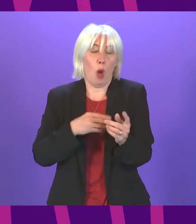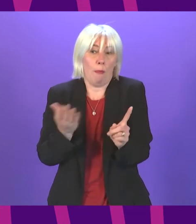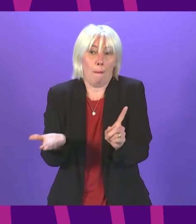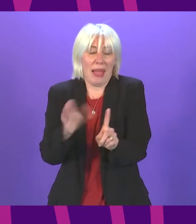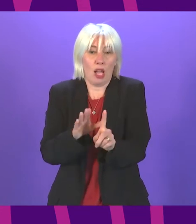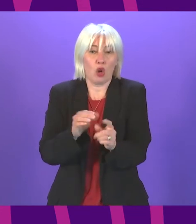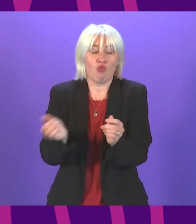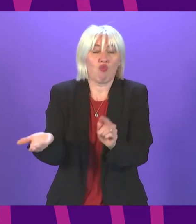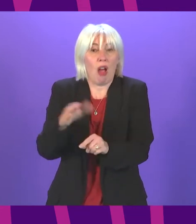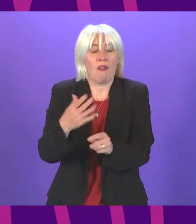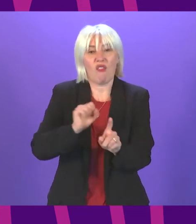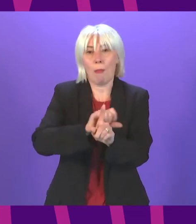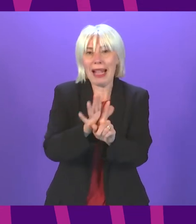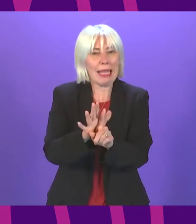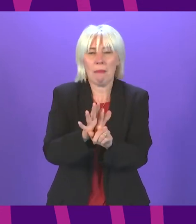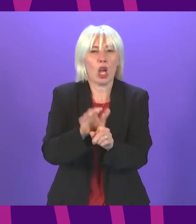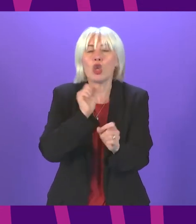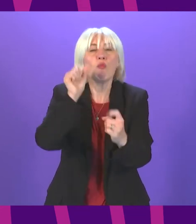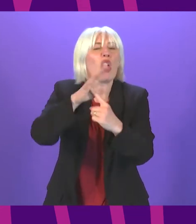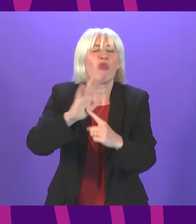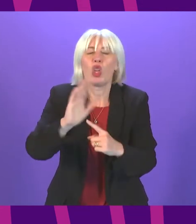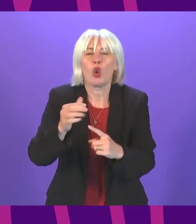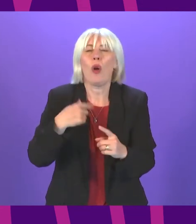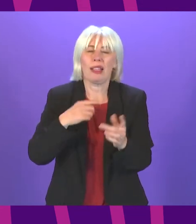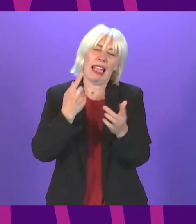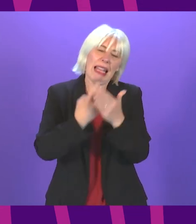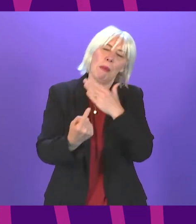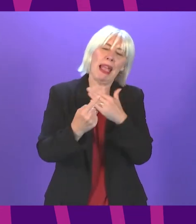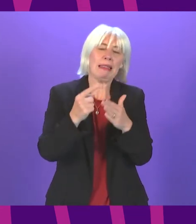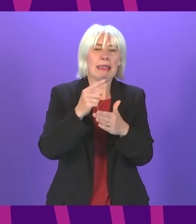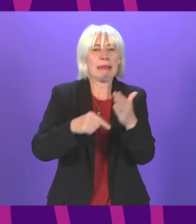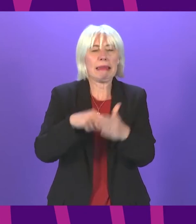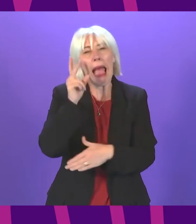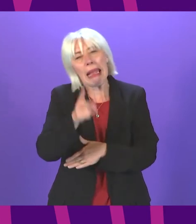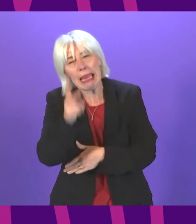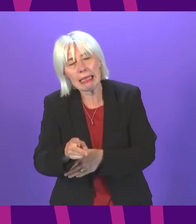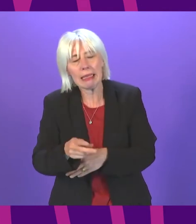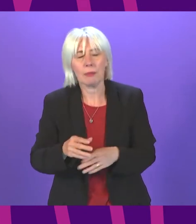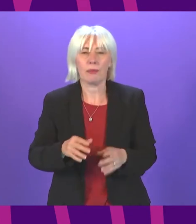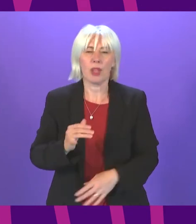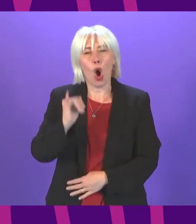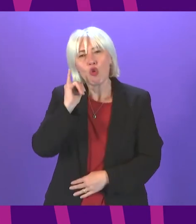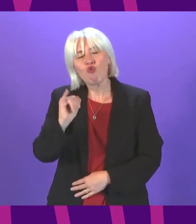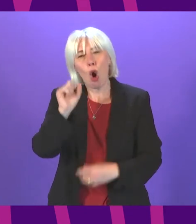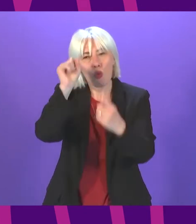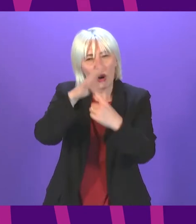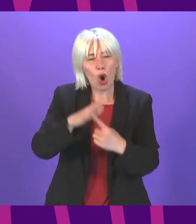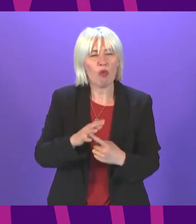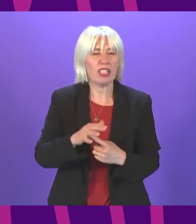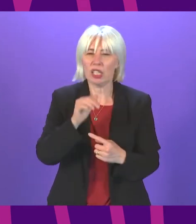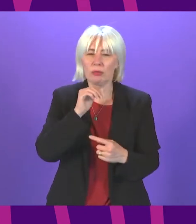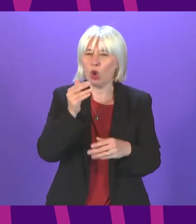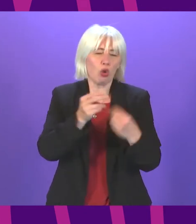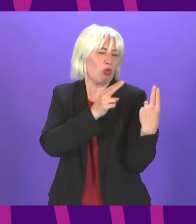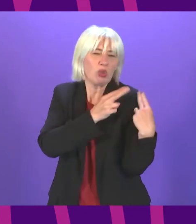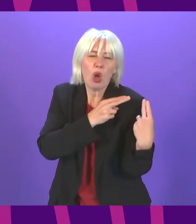the essential support that we have seen over this period from the UK government but it is also totally the wrong priority. It is irresponsible and it is